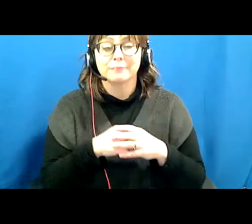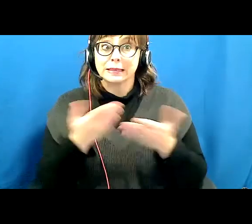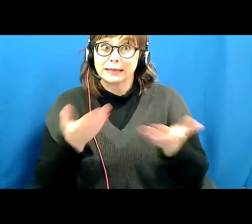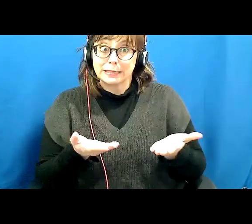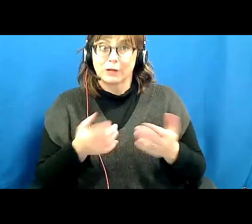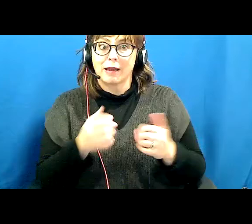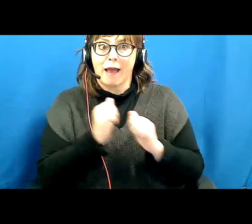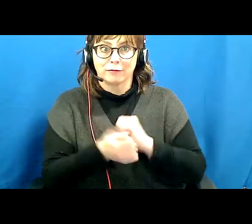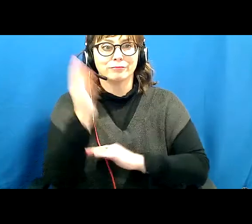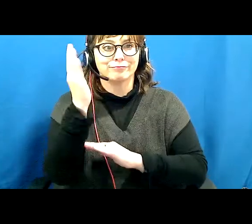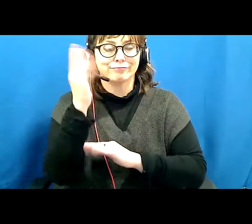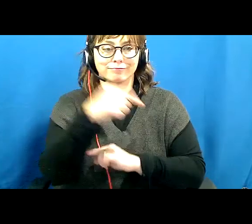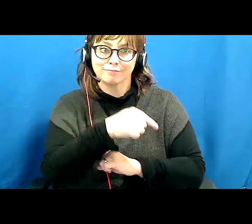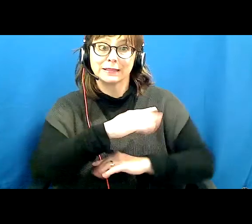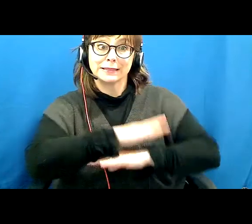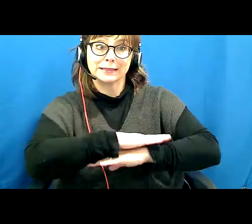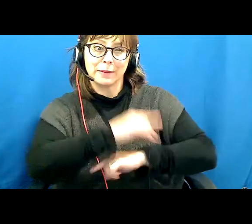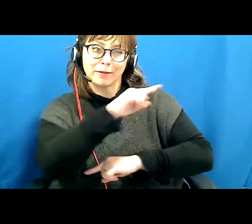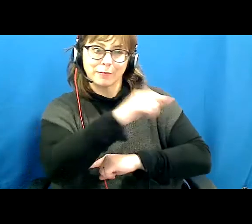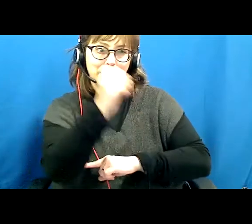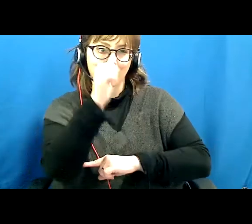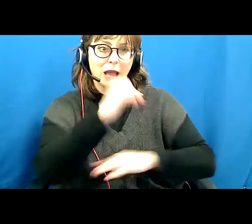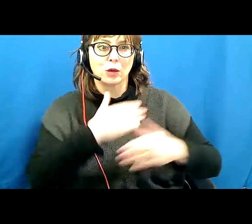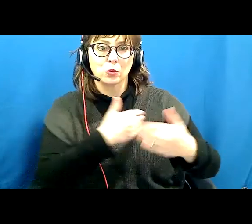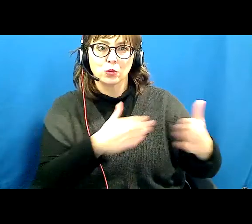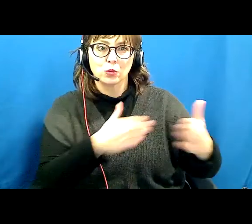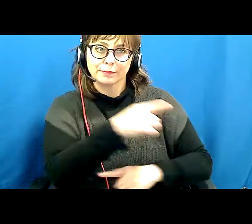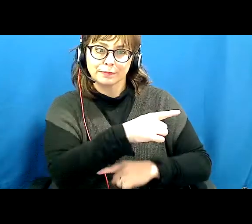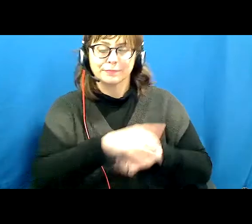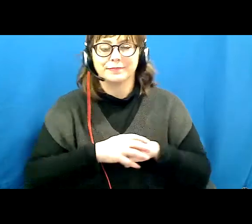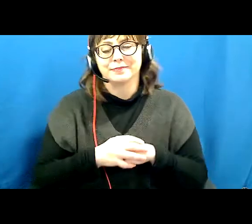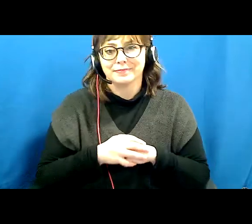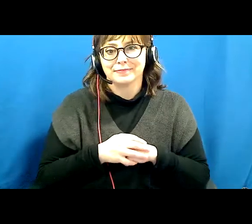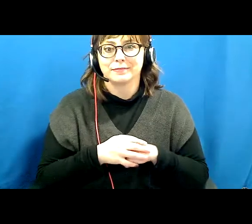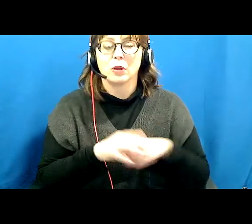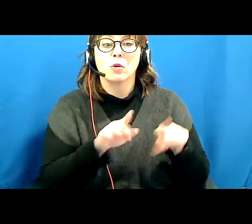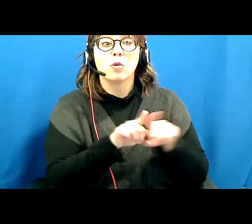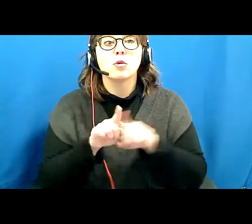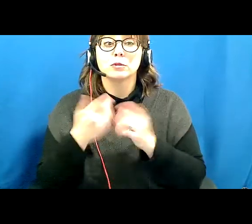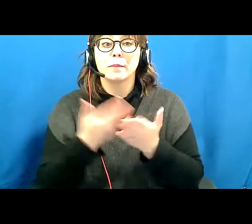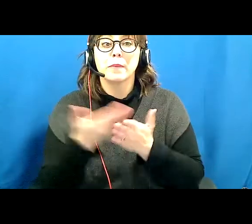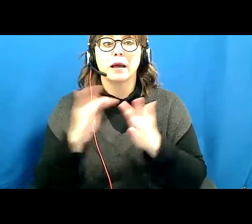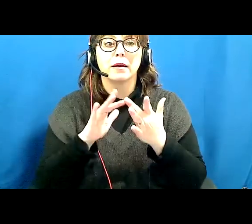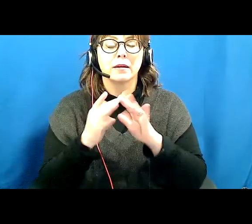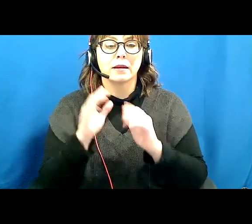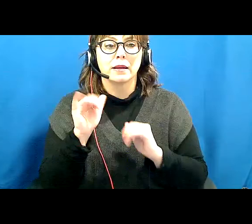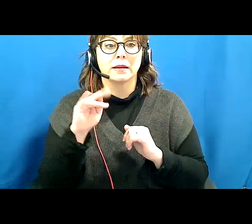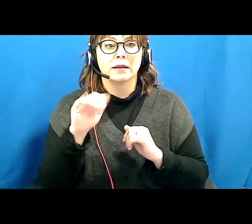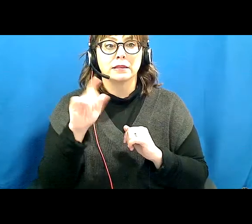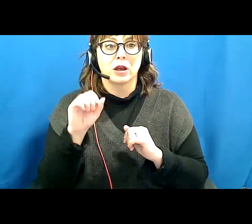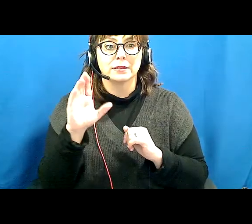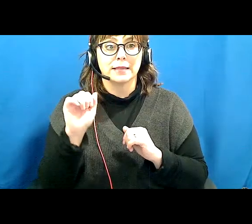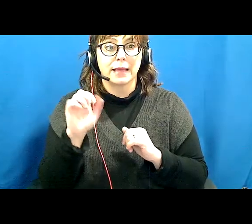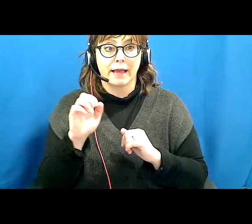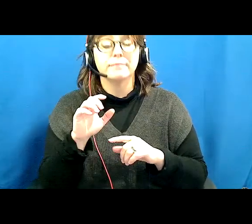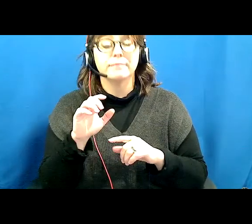after the presentation at the table in the back. And you can also purchase it online at Inanna.ca and I'll put the